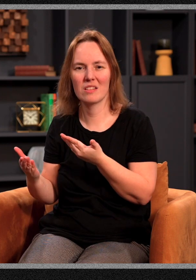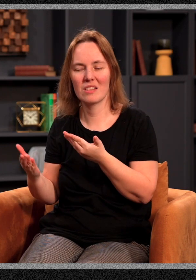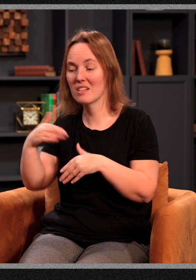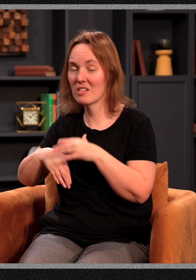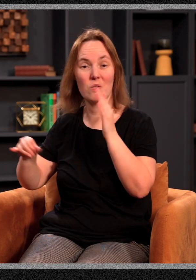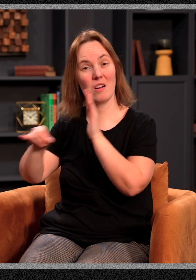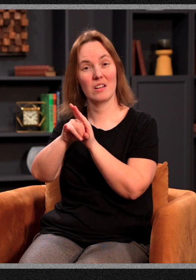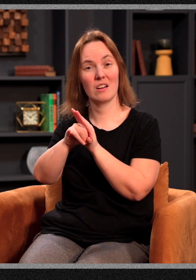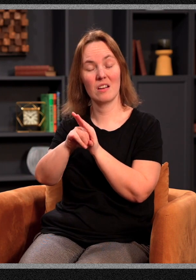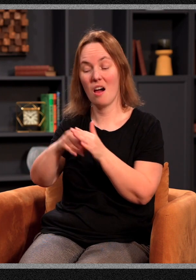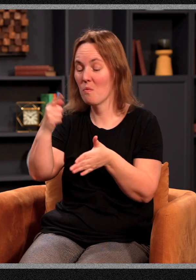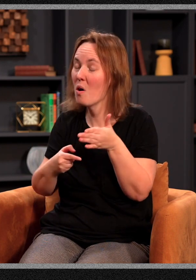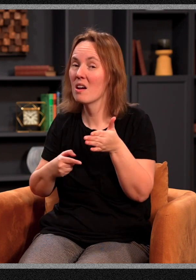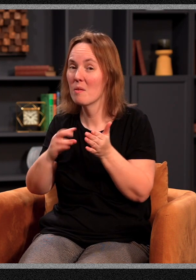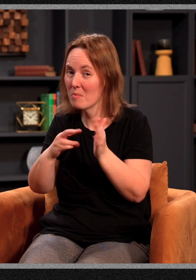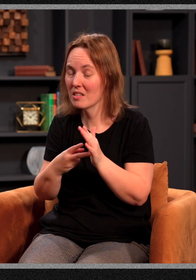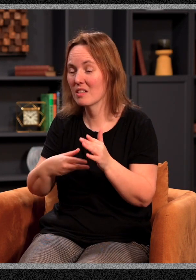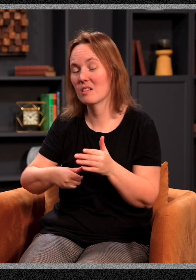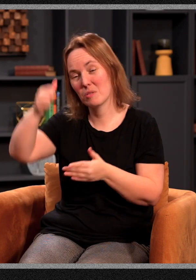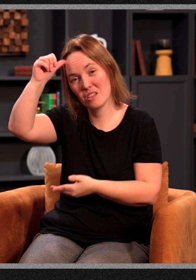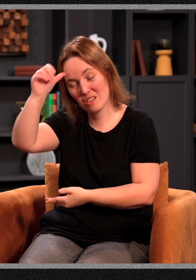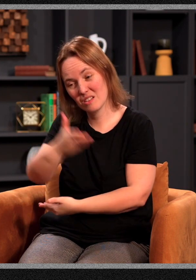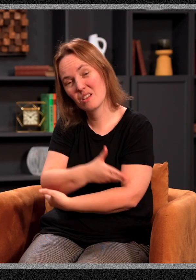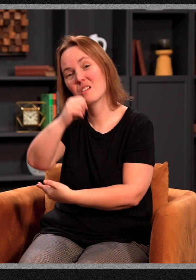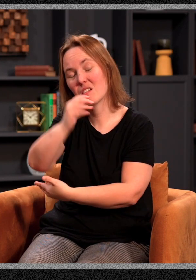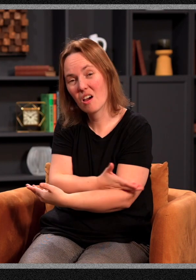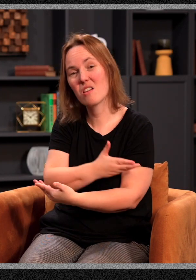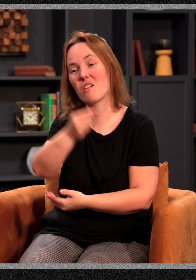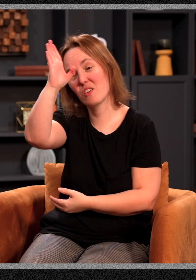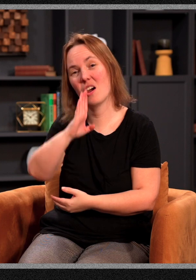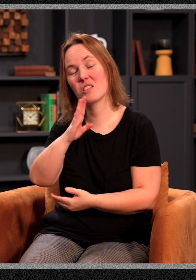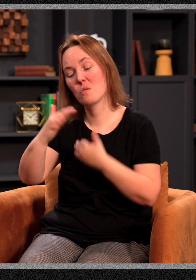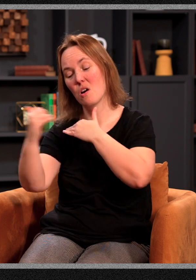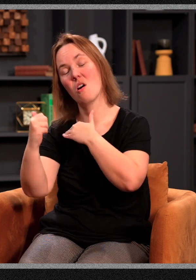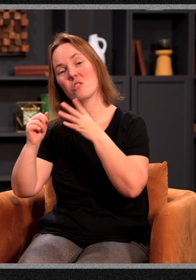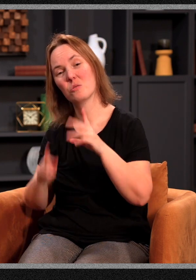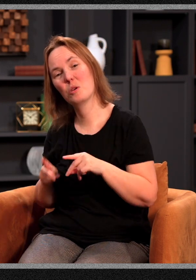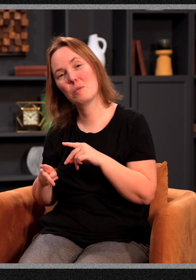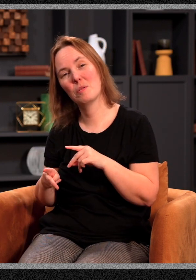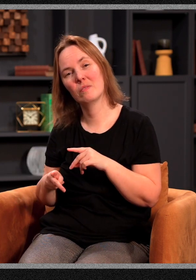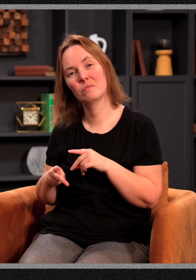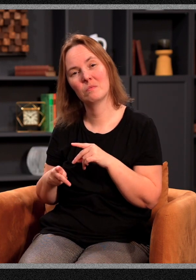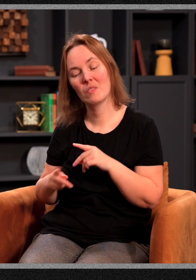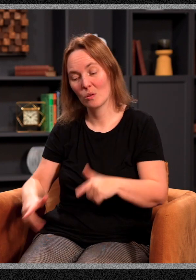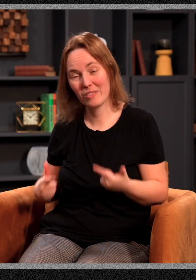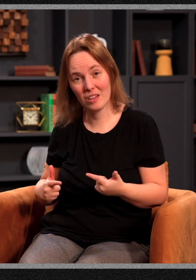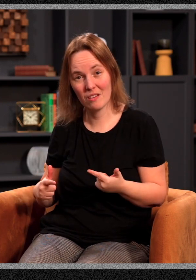into our identity of what it means to be a son and daughter of God, that we are called to be a people who actually live